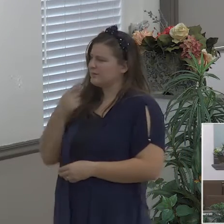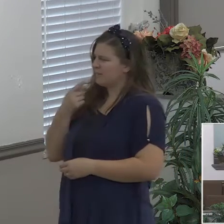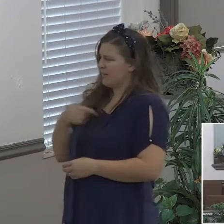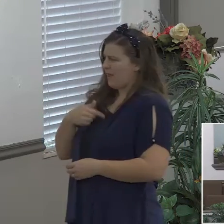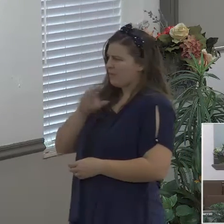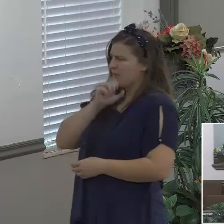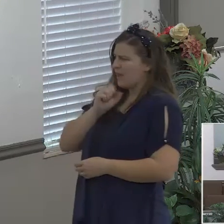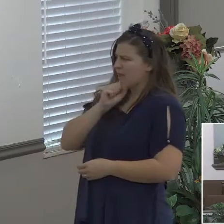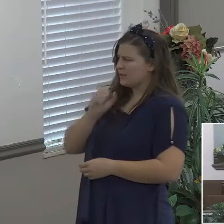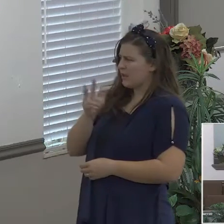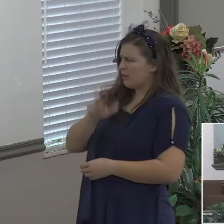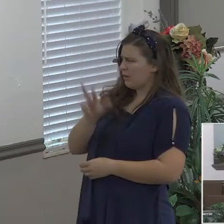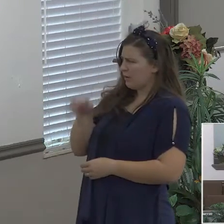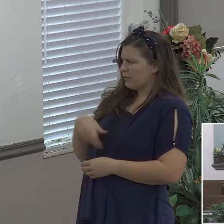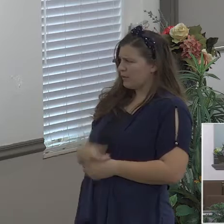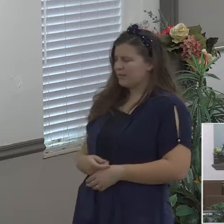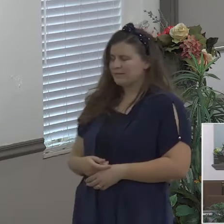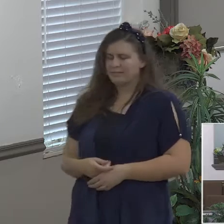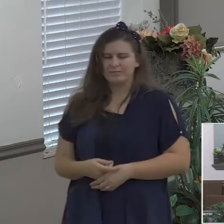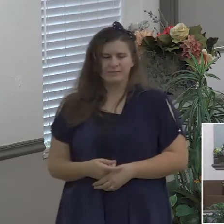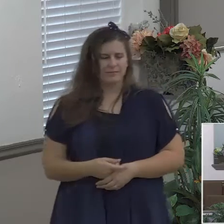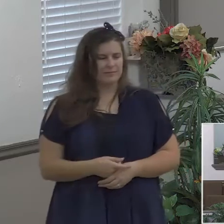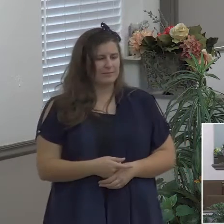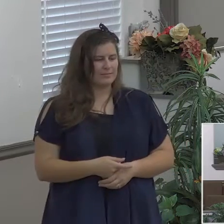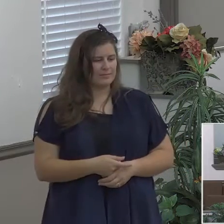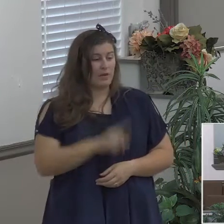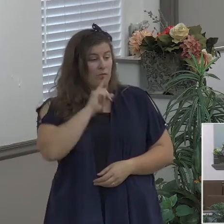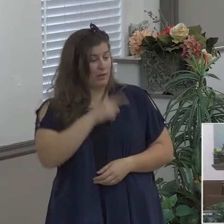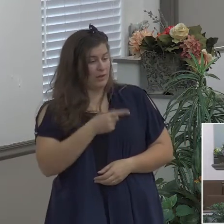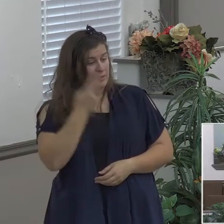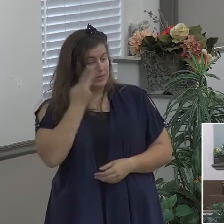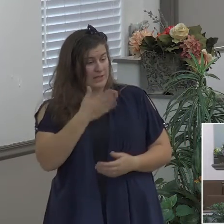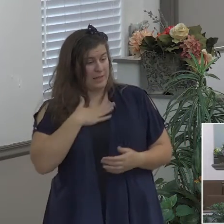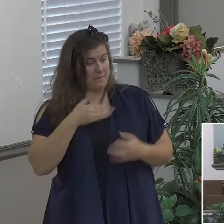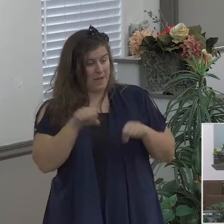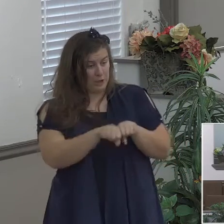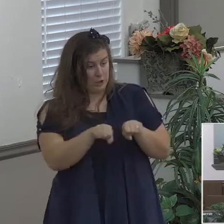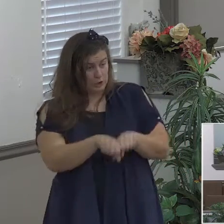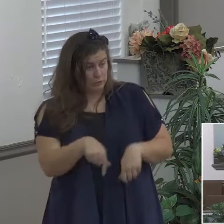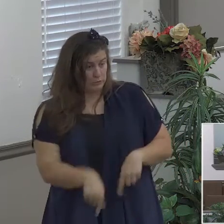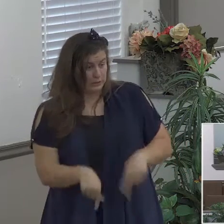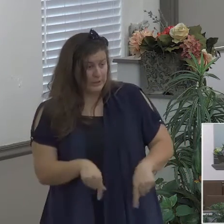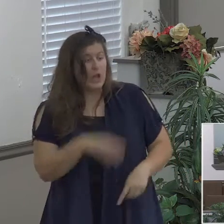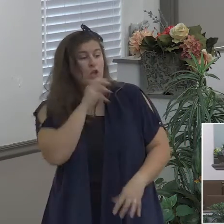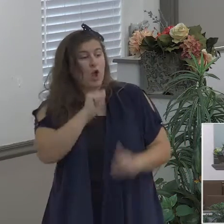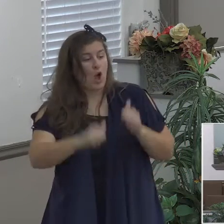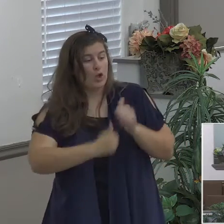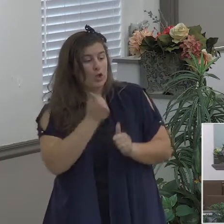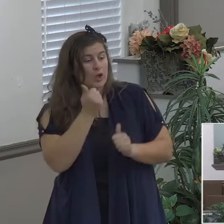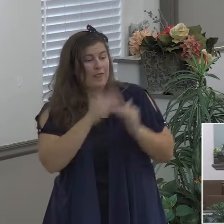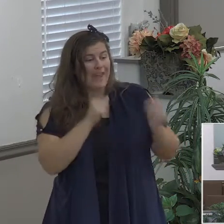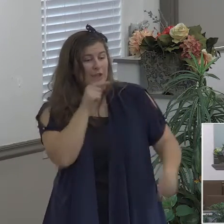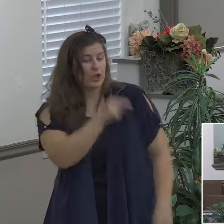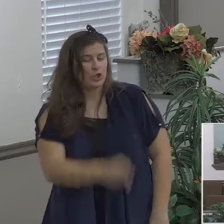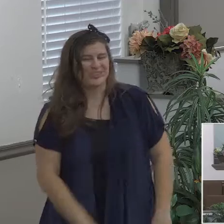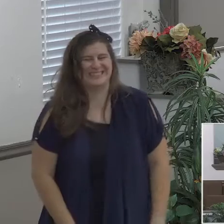I said man when I was 33 I was still jumping over buildings I was chasing bullets